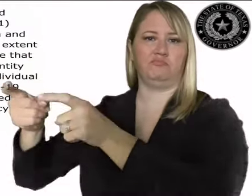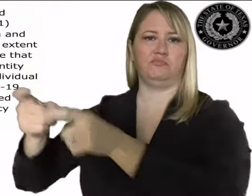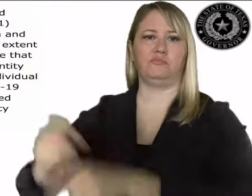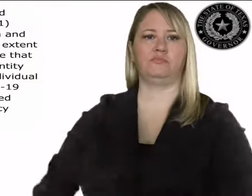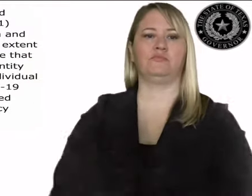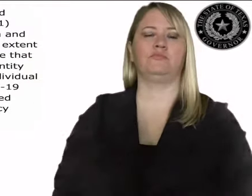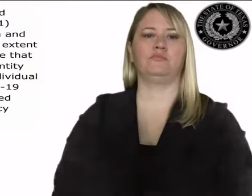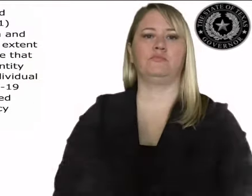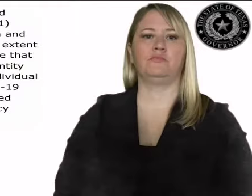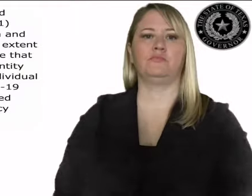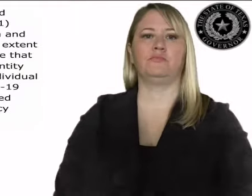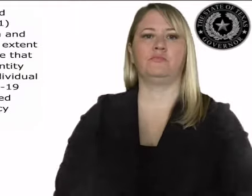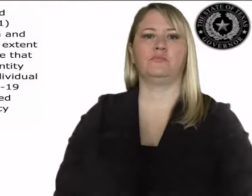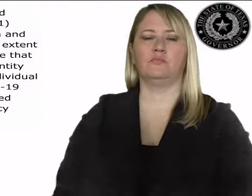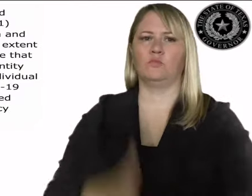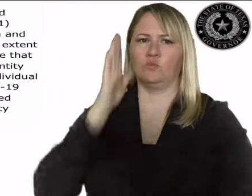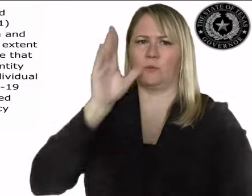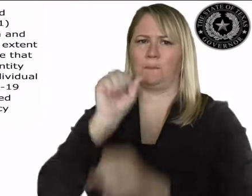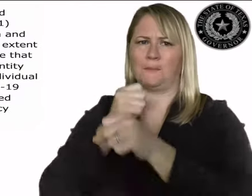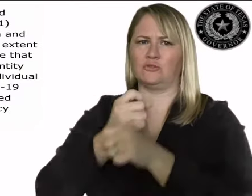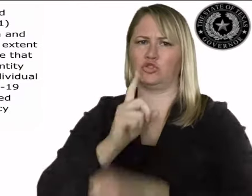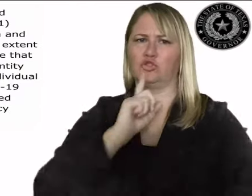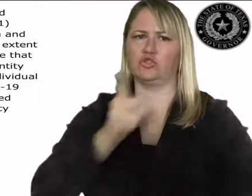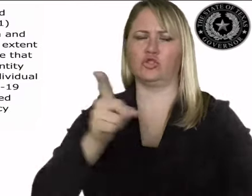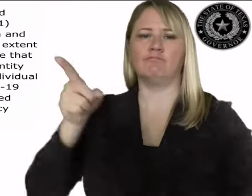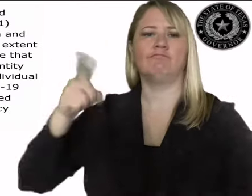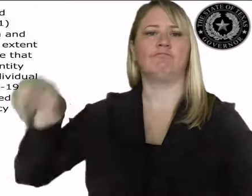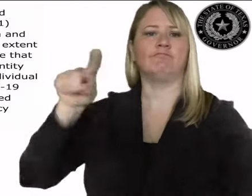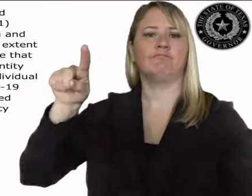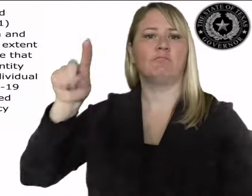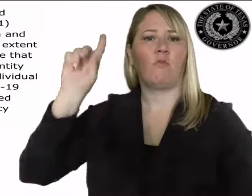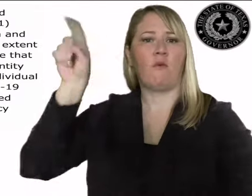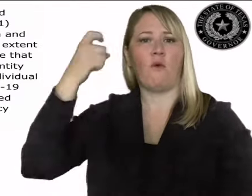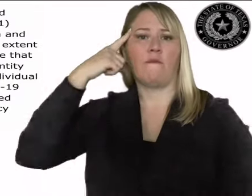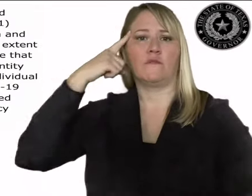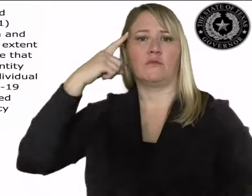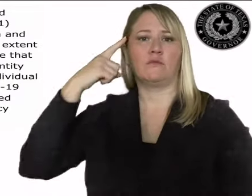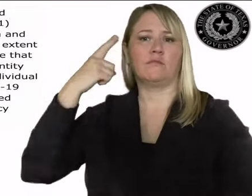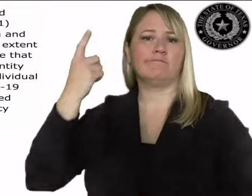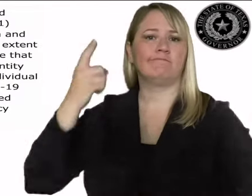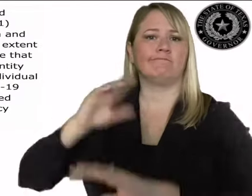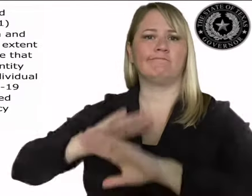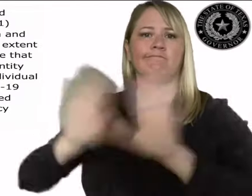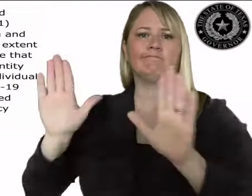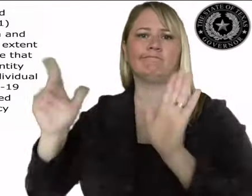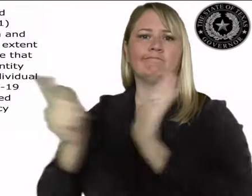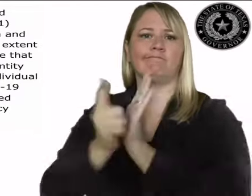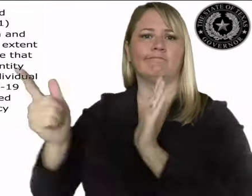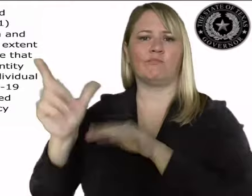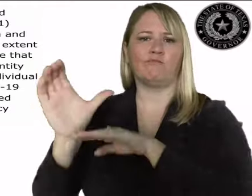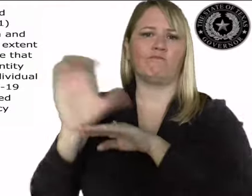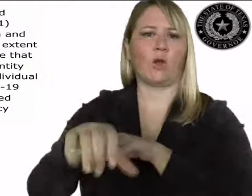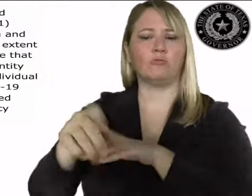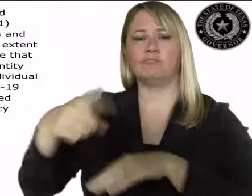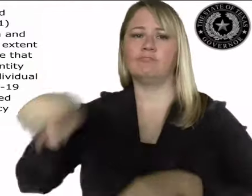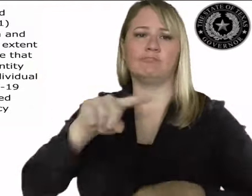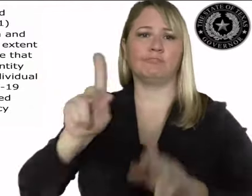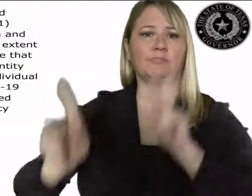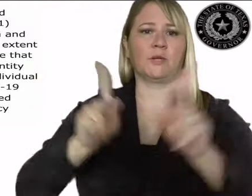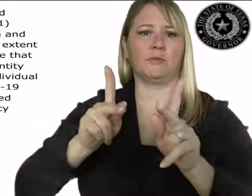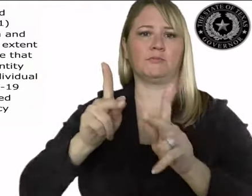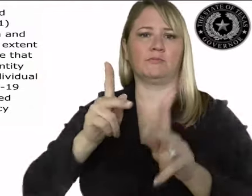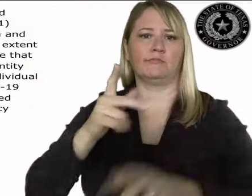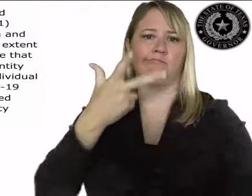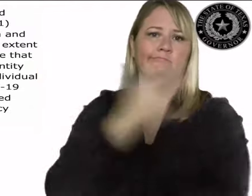extent necessary to ensure that no governmental entity can compel any individual to receive a COVID-19